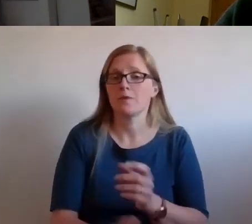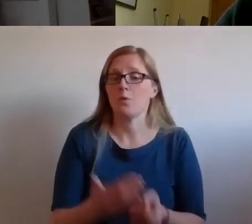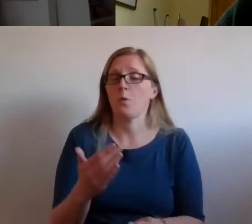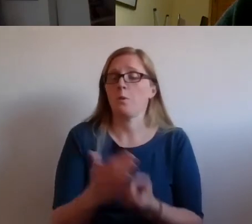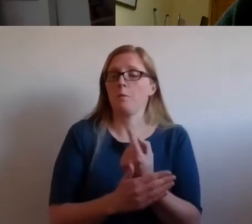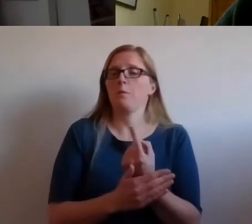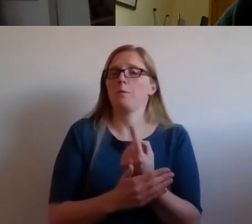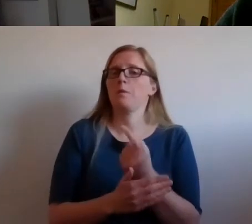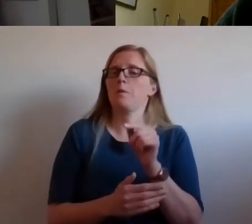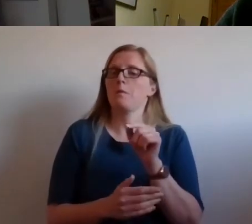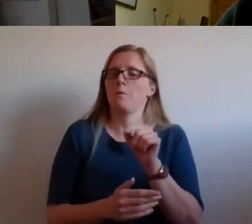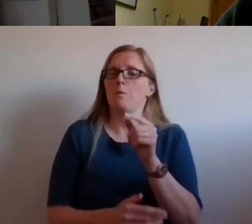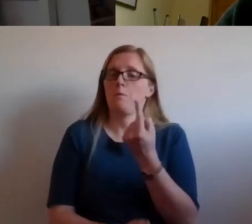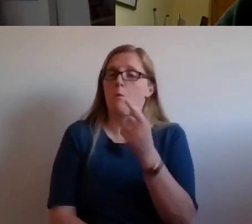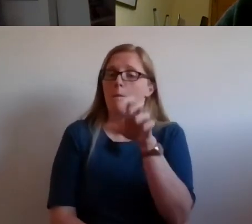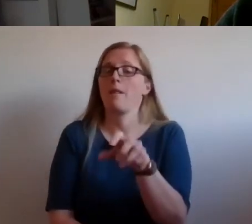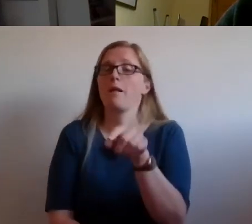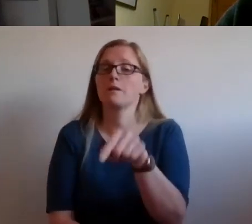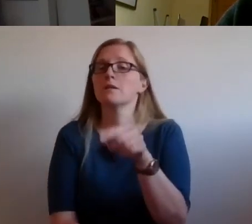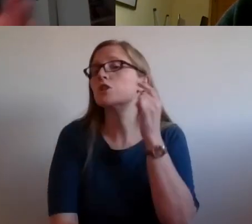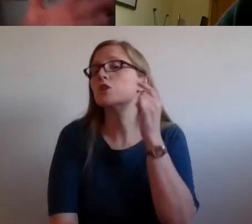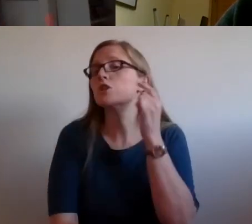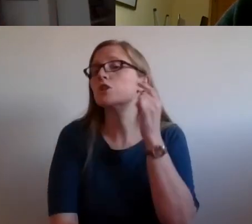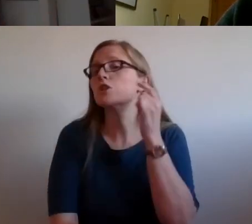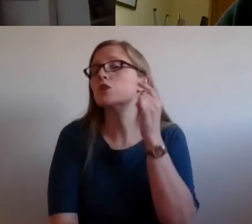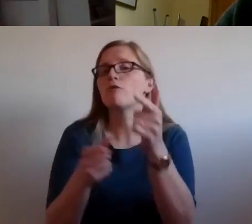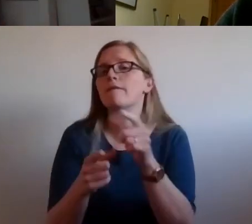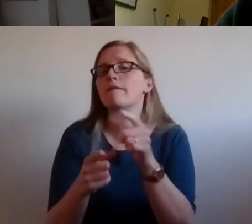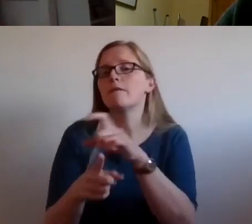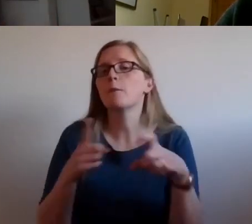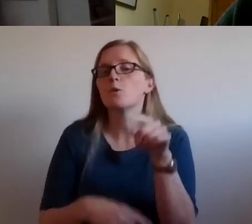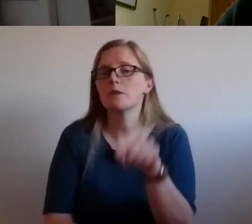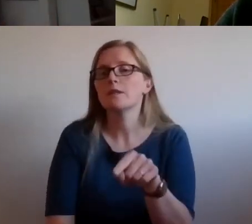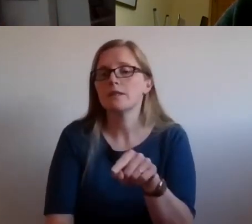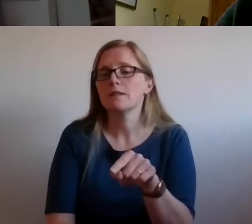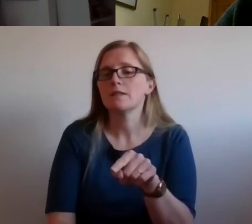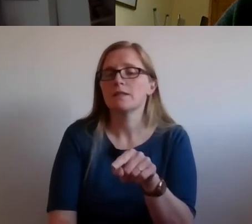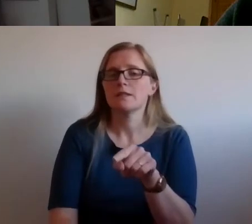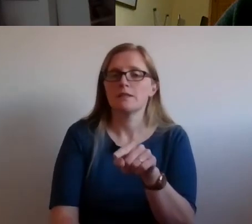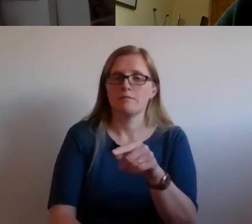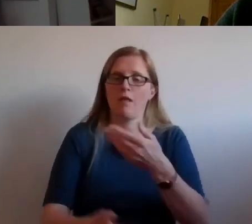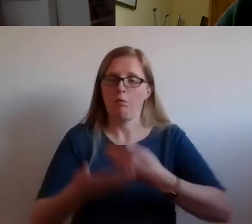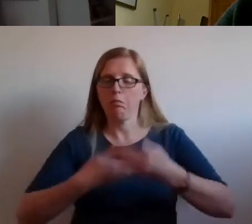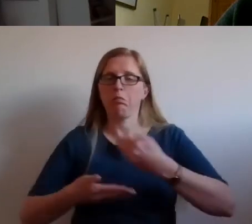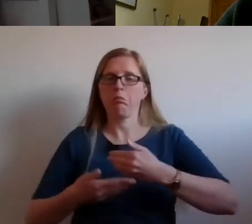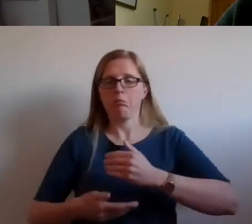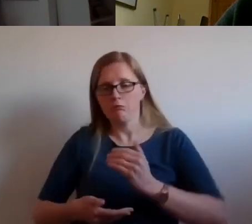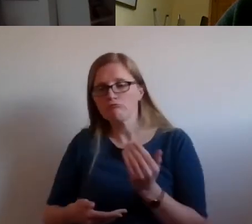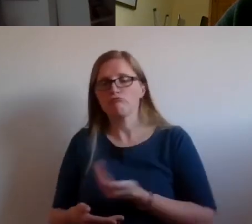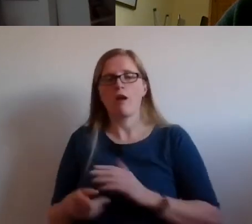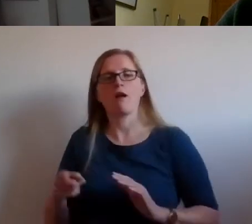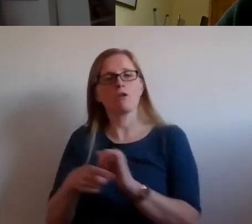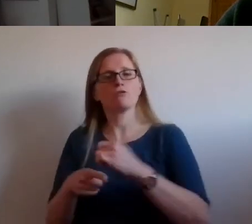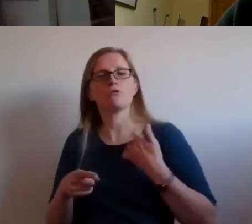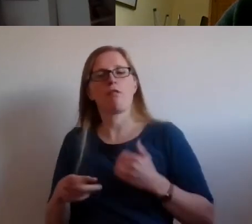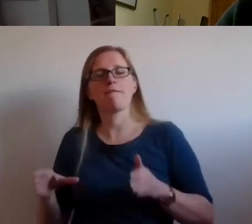traveller community and the right to take part in that cultural life and the Gaelic language, some of the rural and